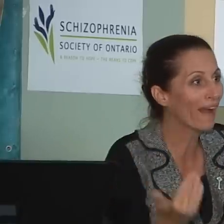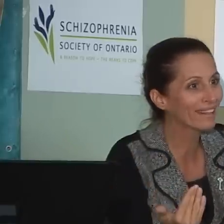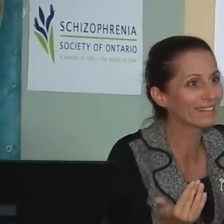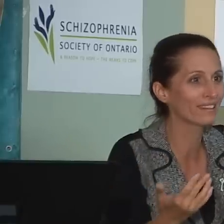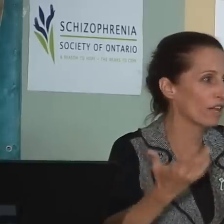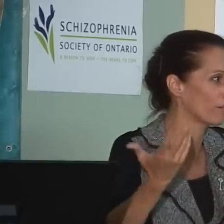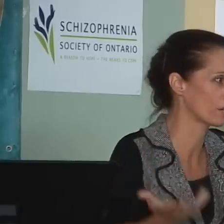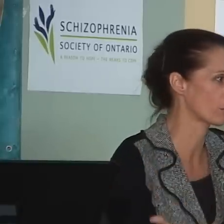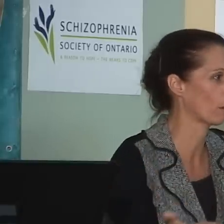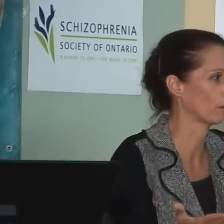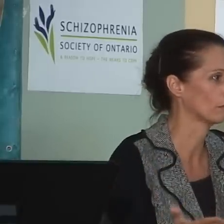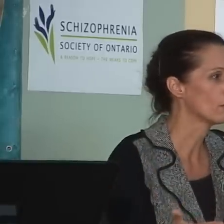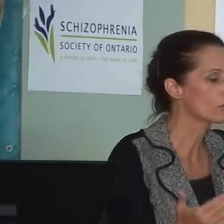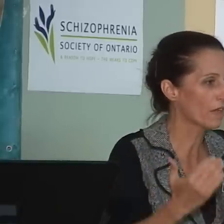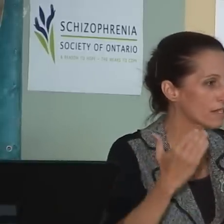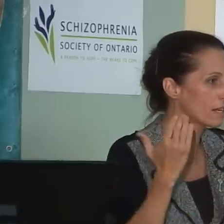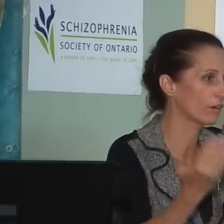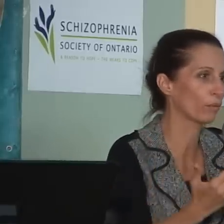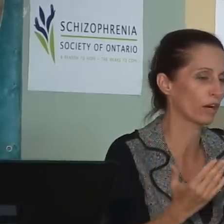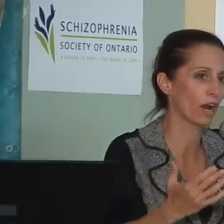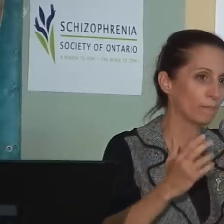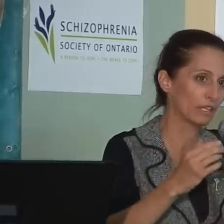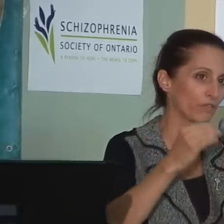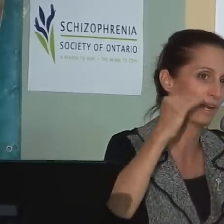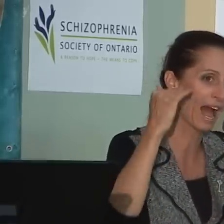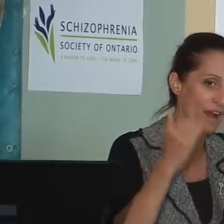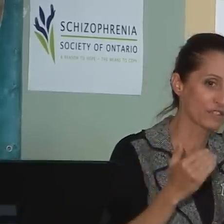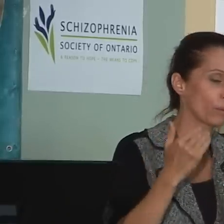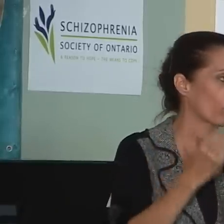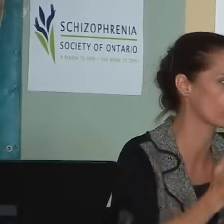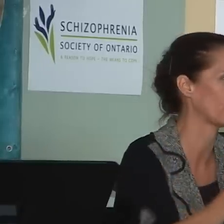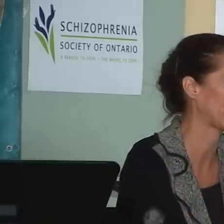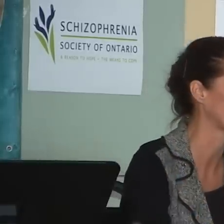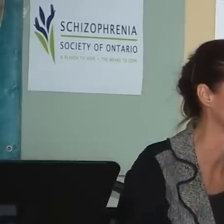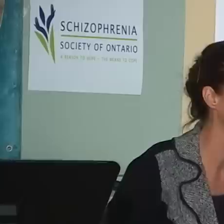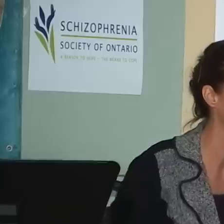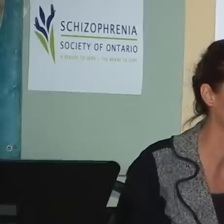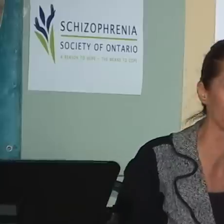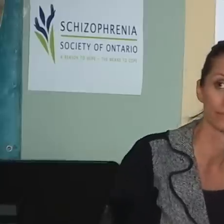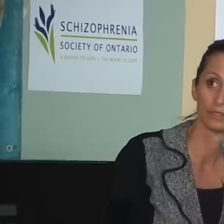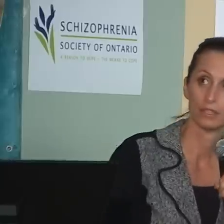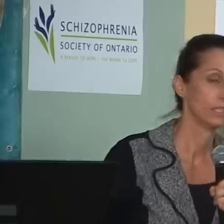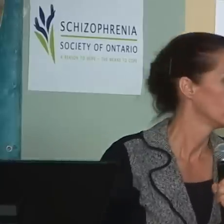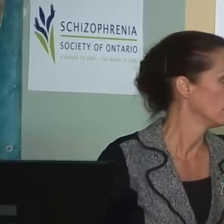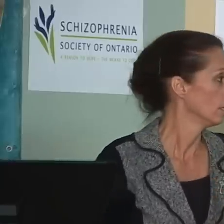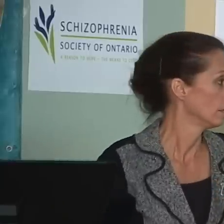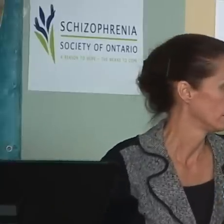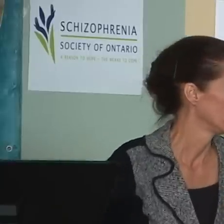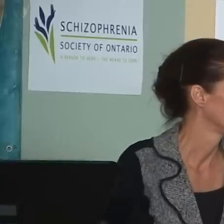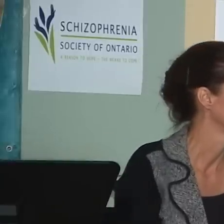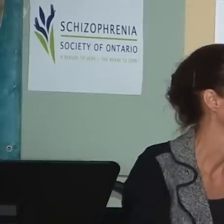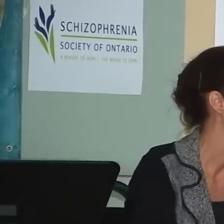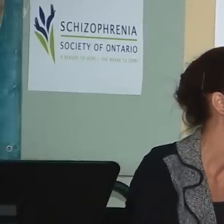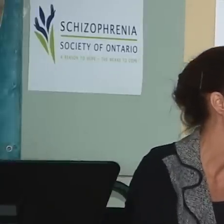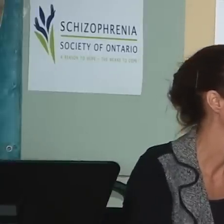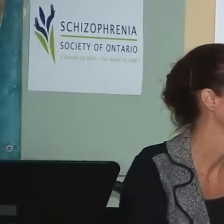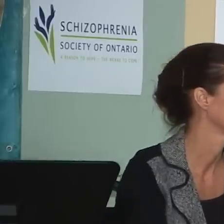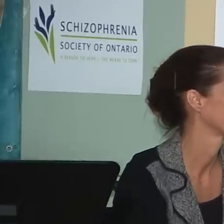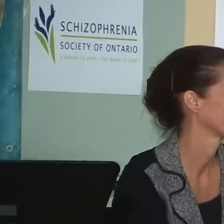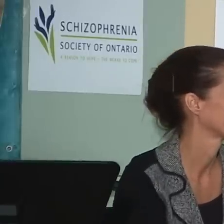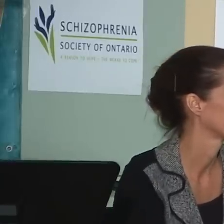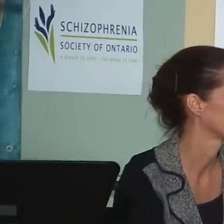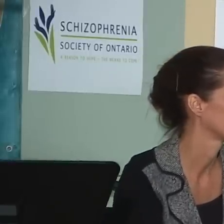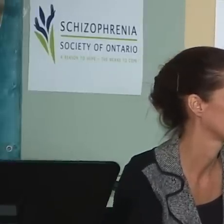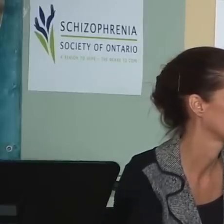get around when the elevators are broken. So that's an area where I believe we have to approach planning. That's right. That's we, if it's our government,